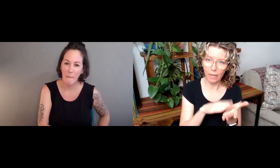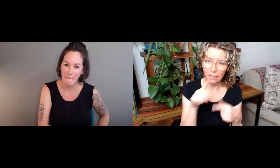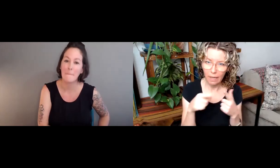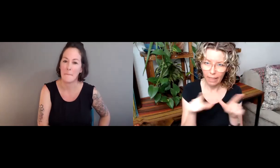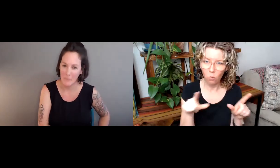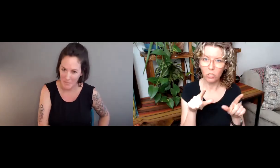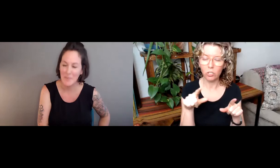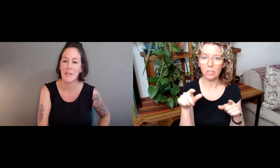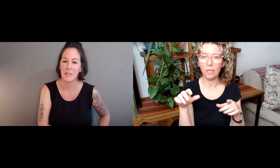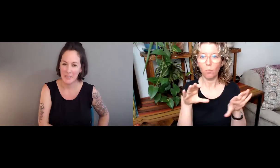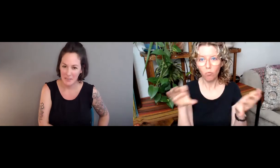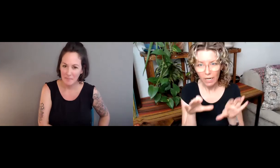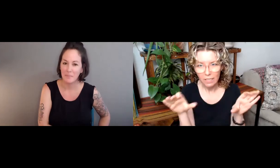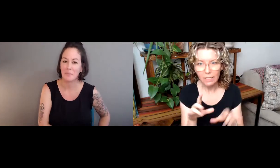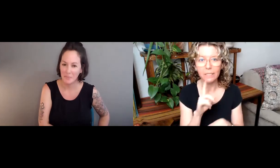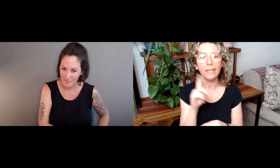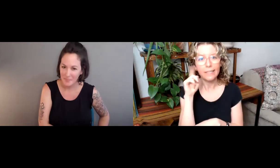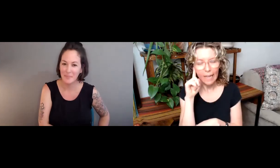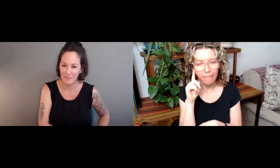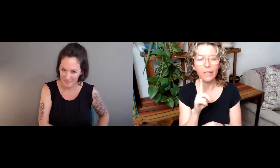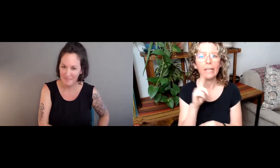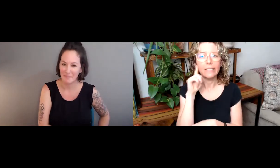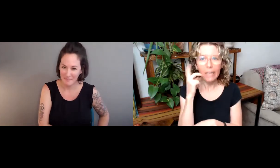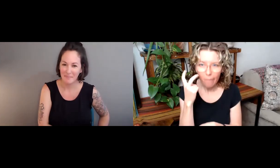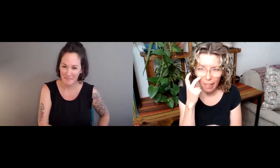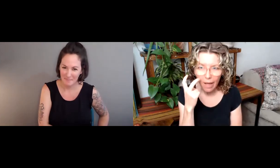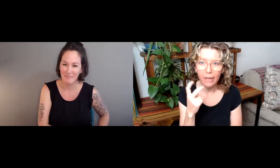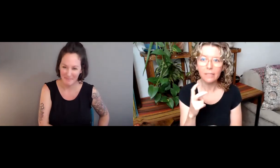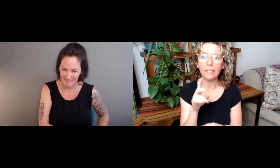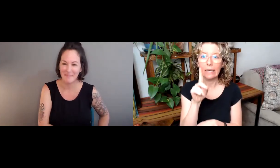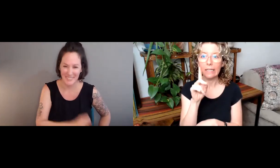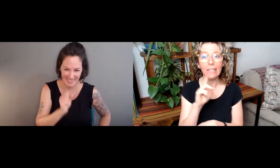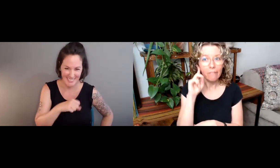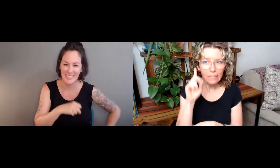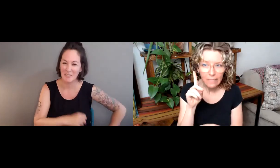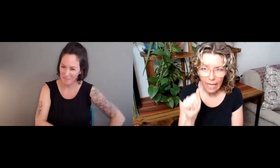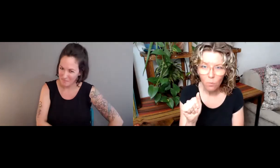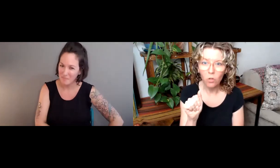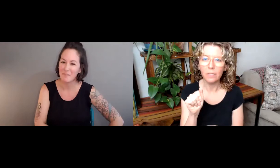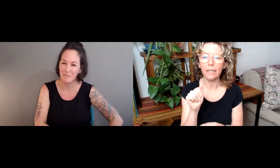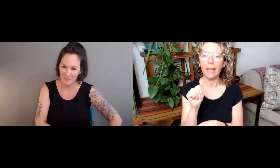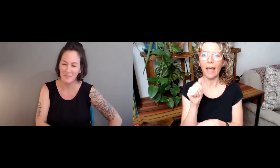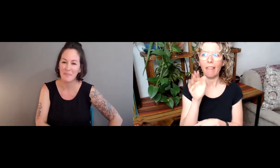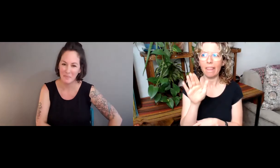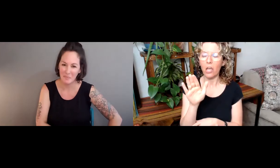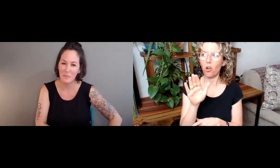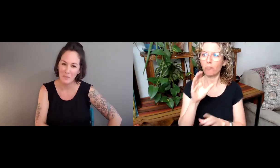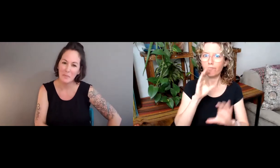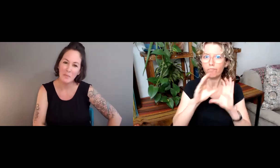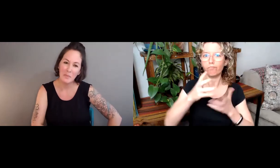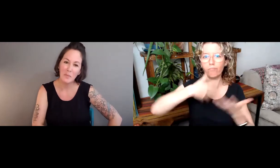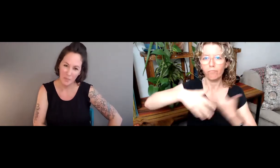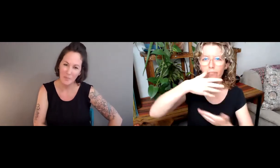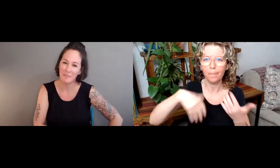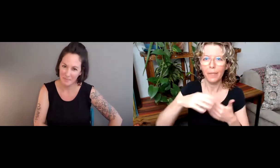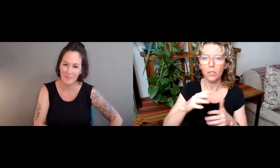that anthropologists are also documenting sign language and have practices working with